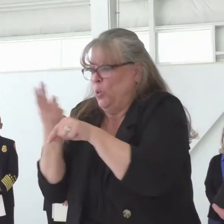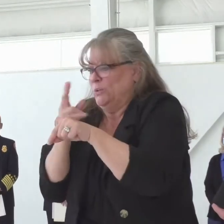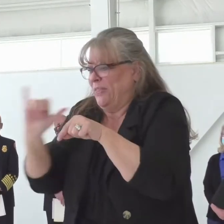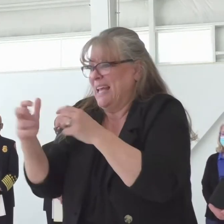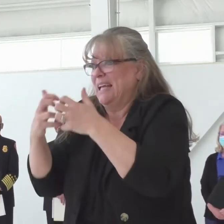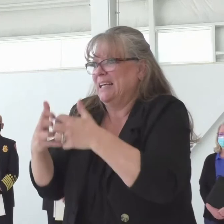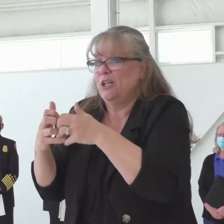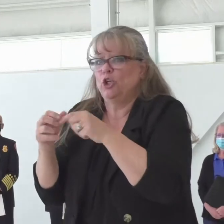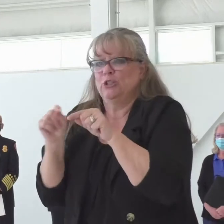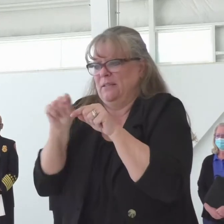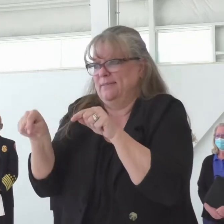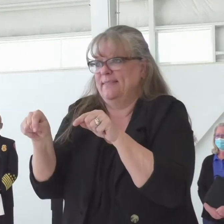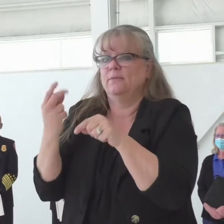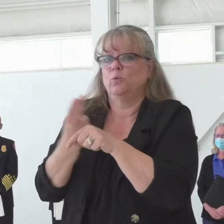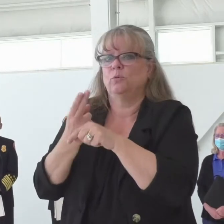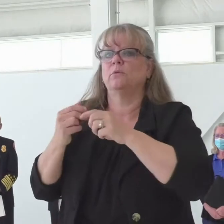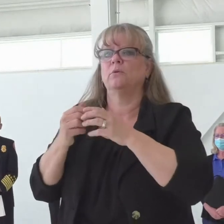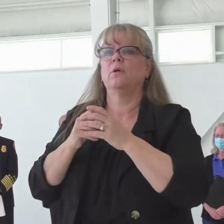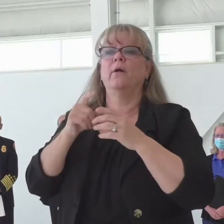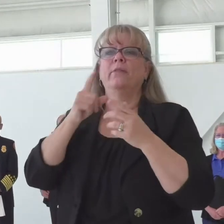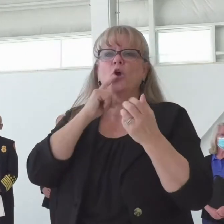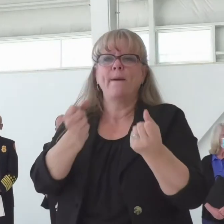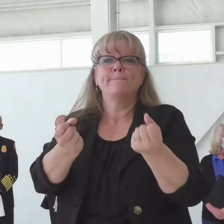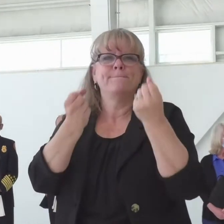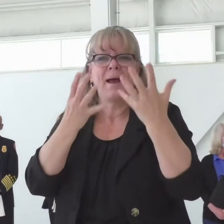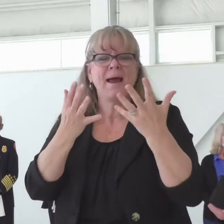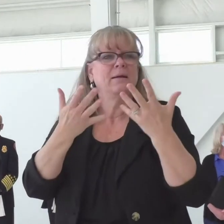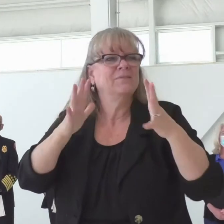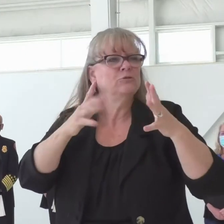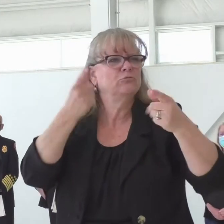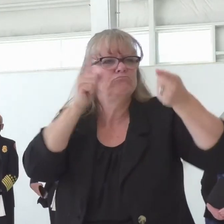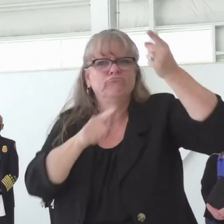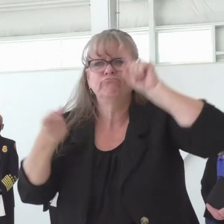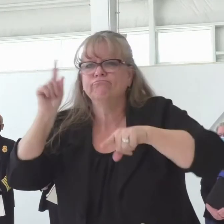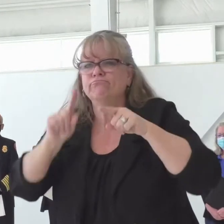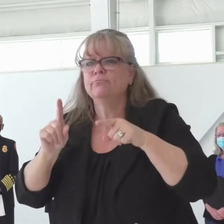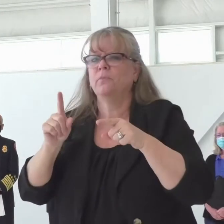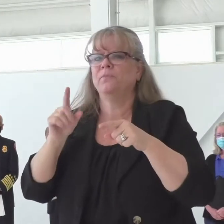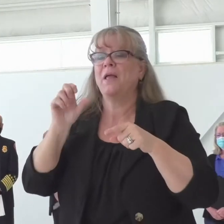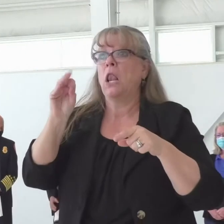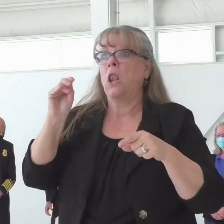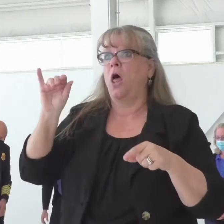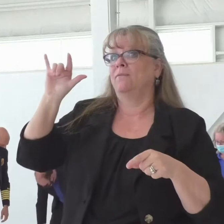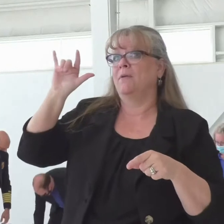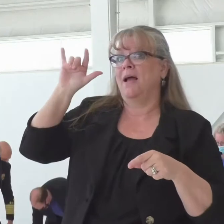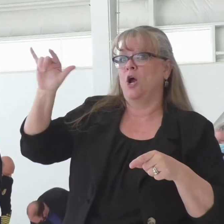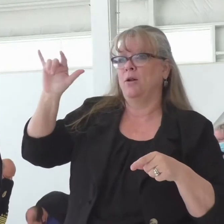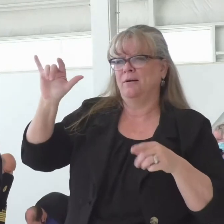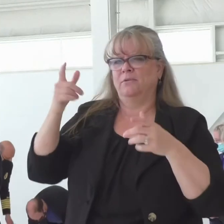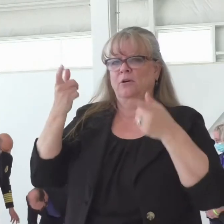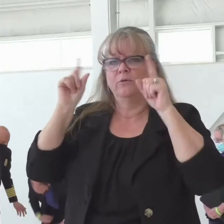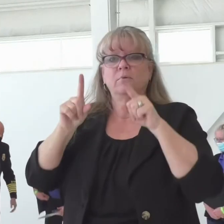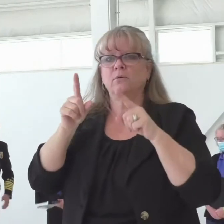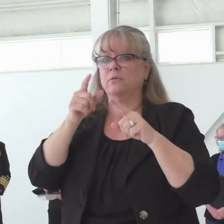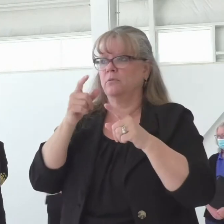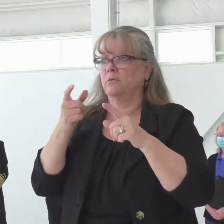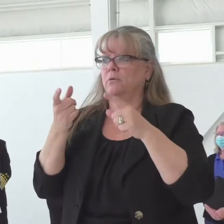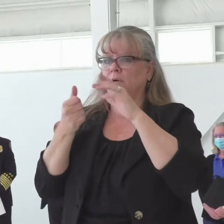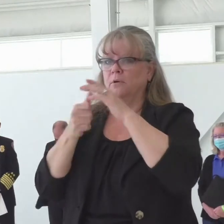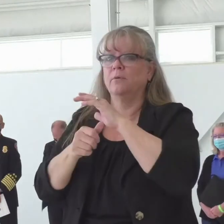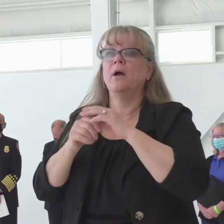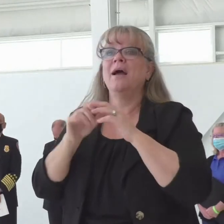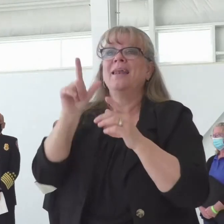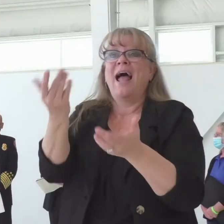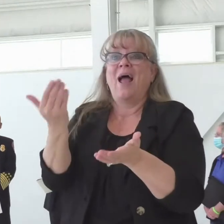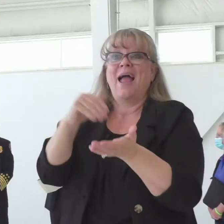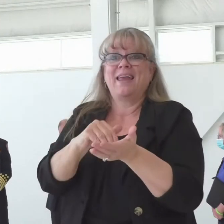mutual aid agreements, but a lot of the aviation assets were not part of that mutual aid agreement. However, we're proud to say for the